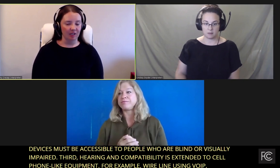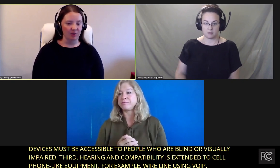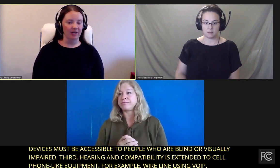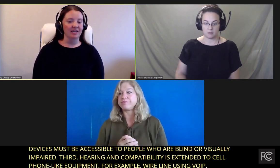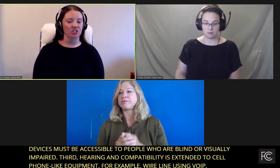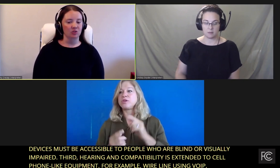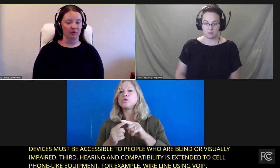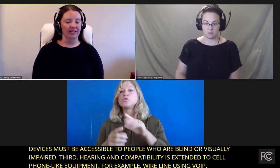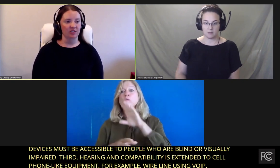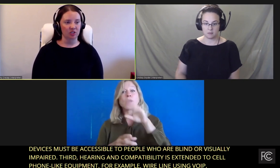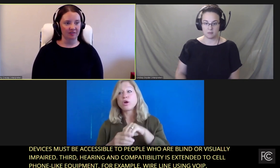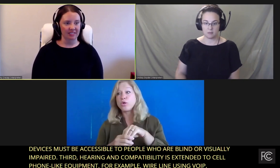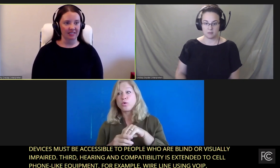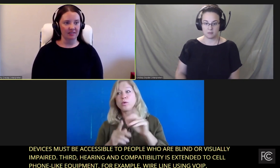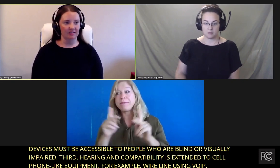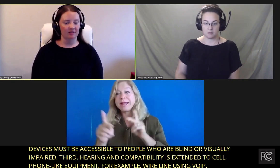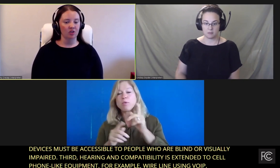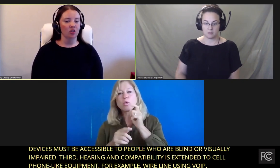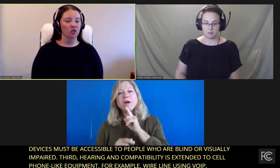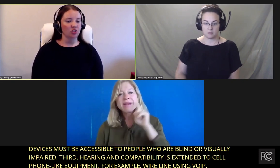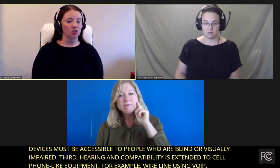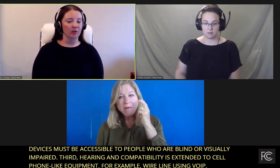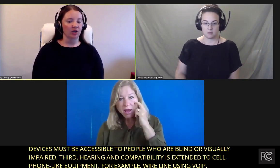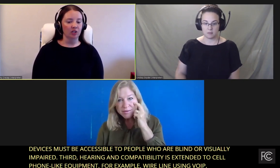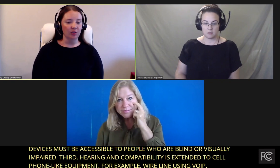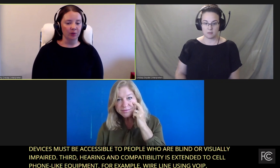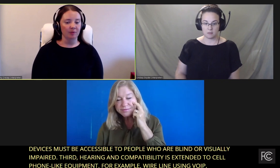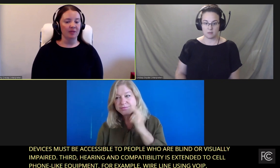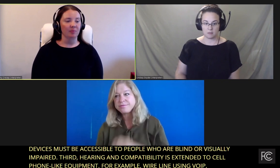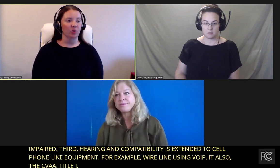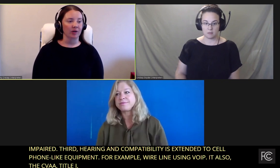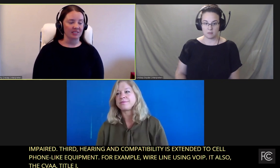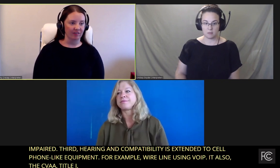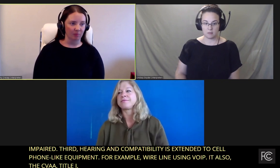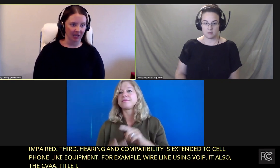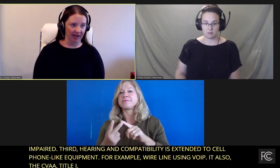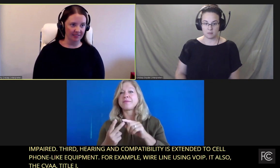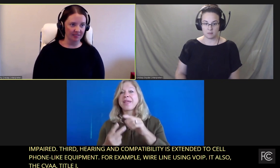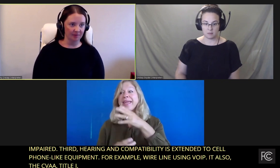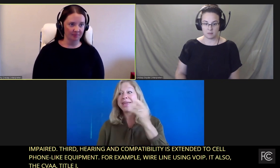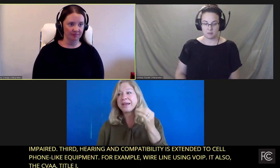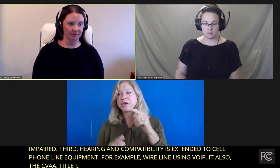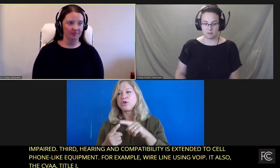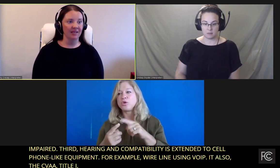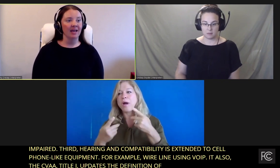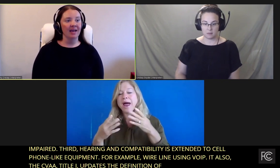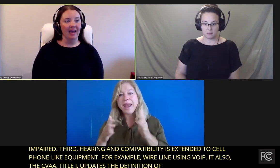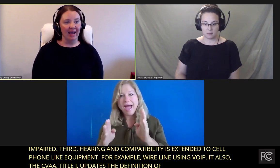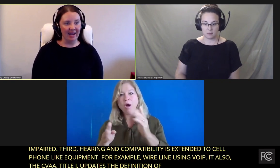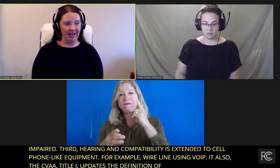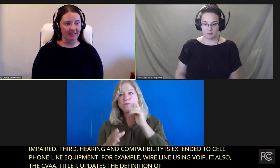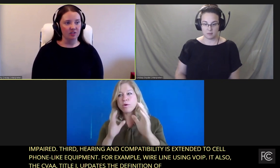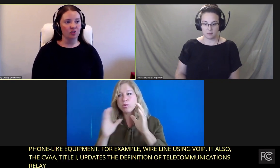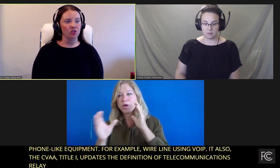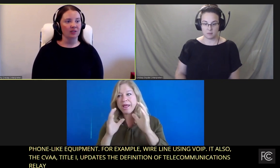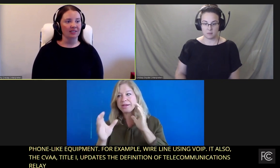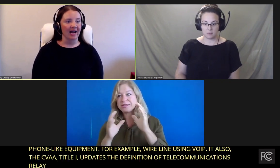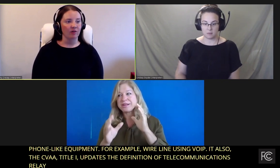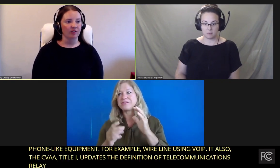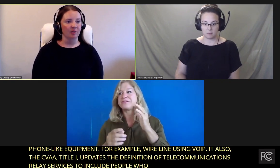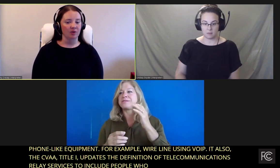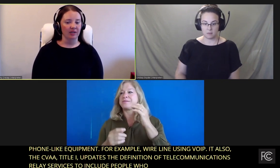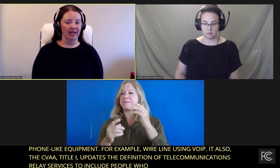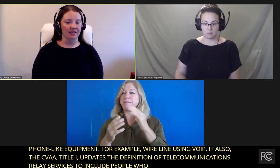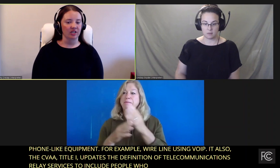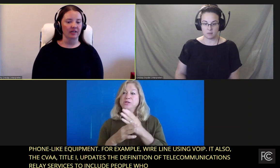of telecommunications relay services to include people who are deaf-blind. And to